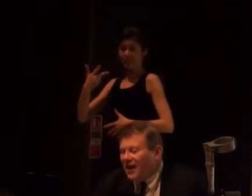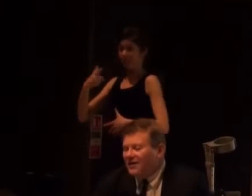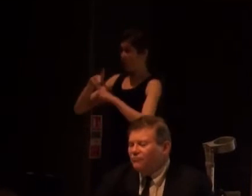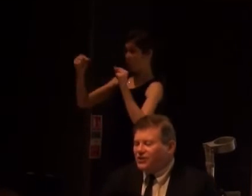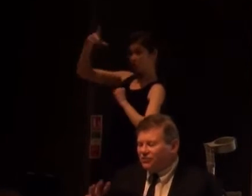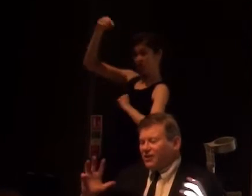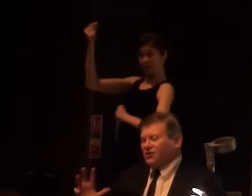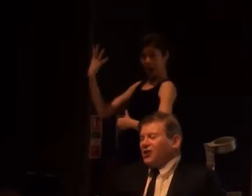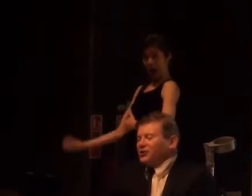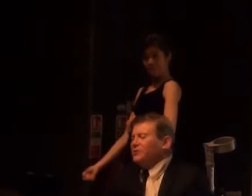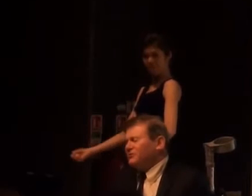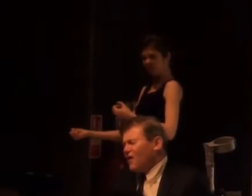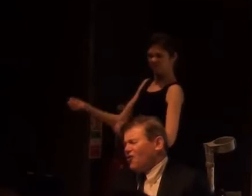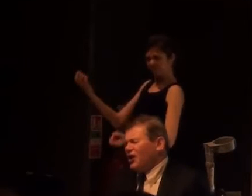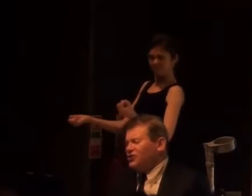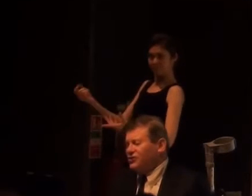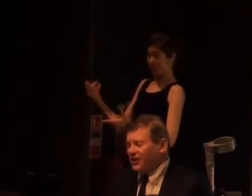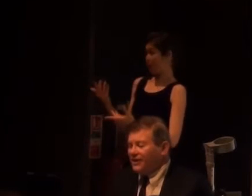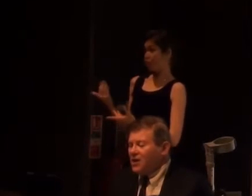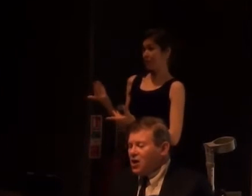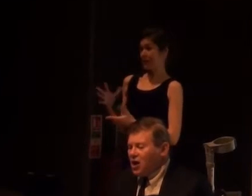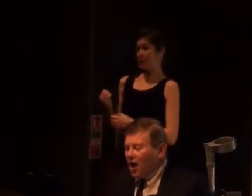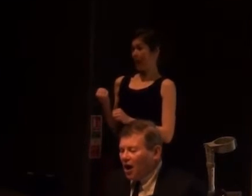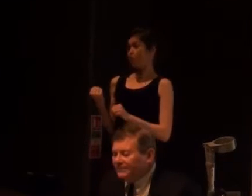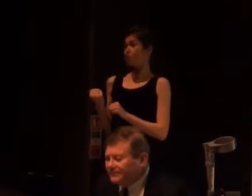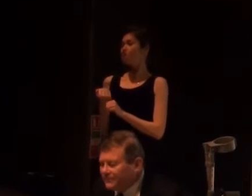jester there, and a recent reconstruction, which was very interesting,